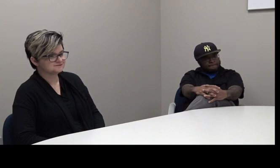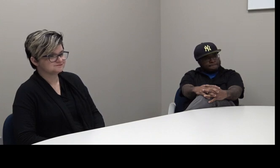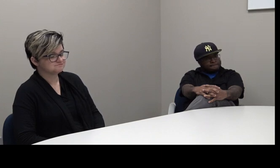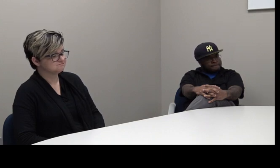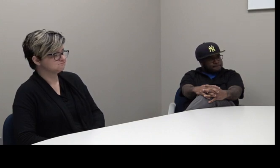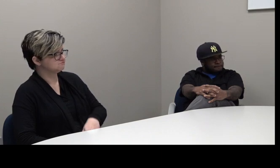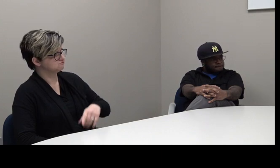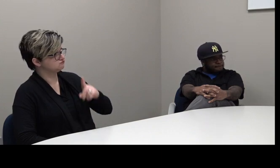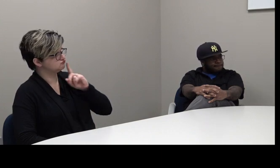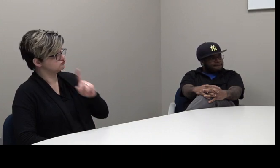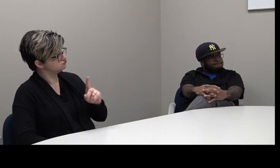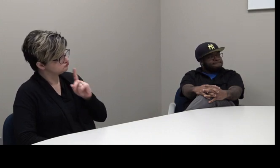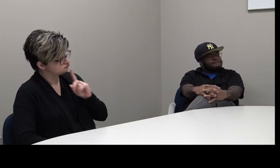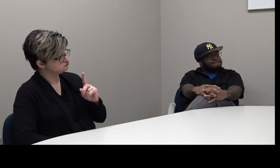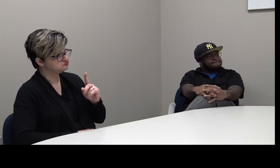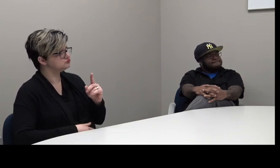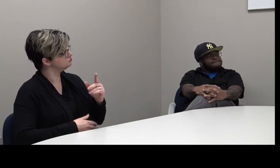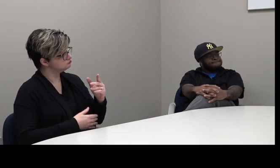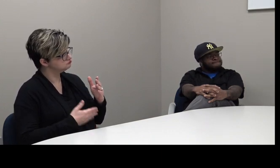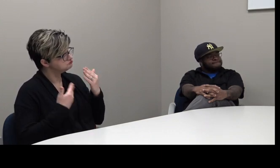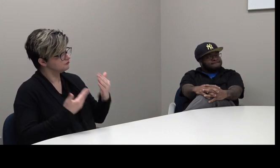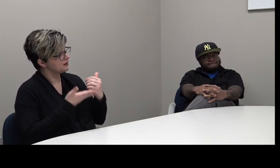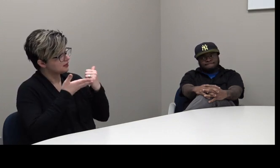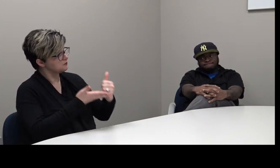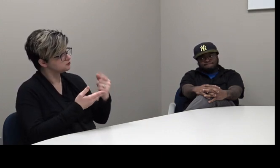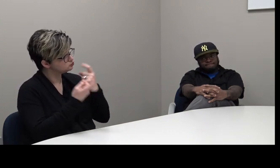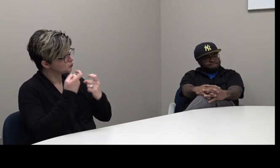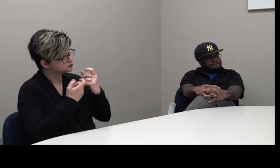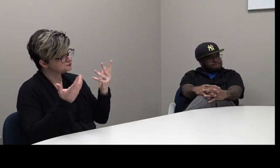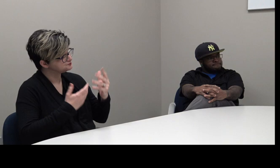Oh, sure, okay. What questions do you have? I can help.